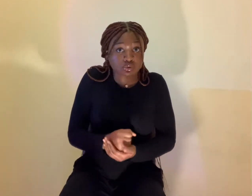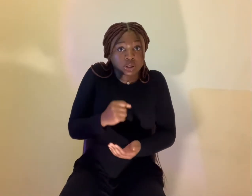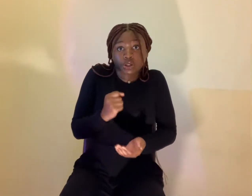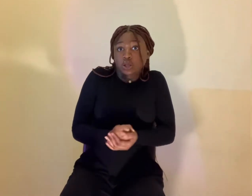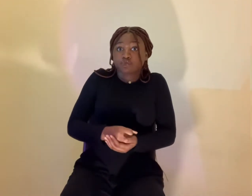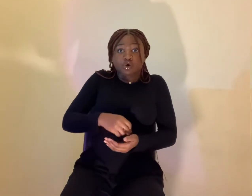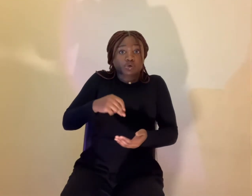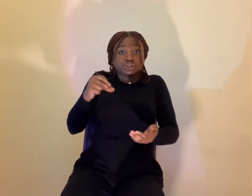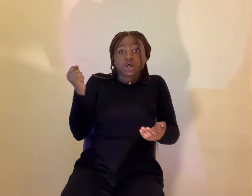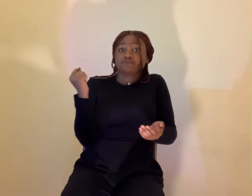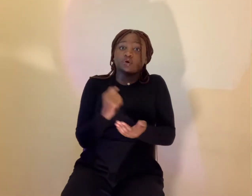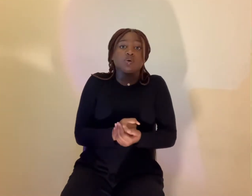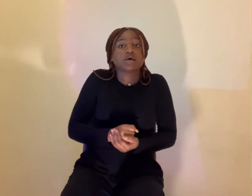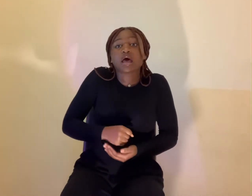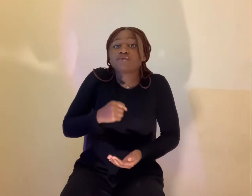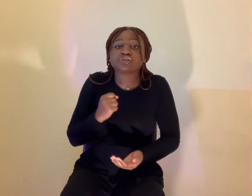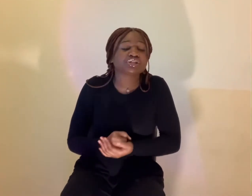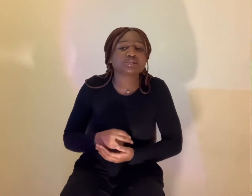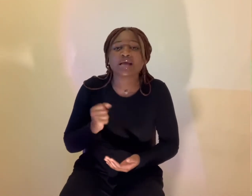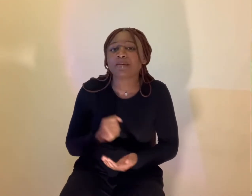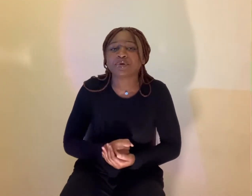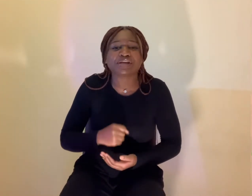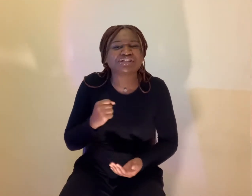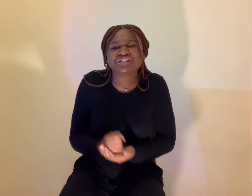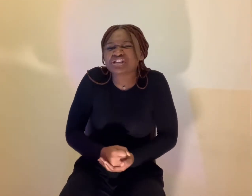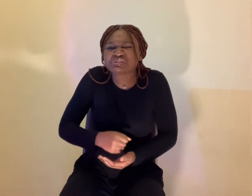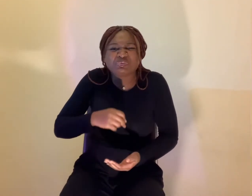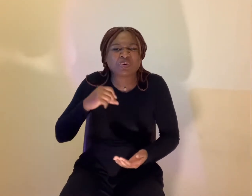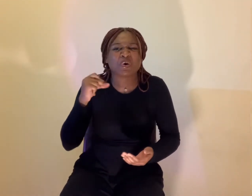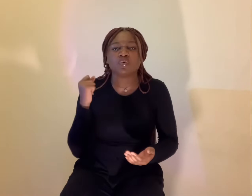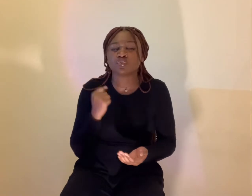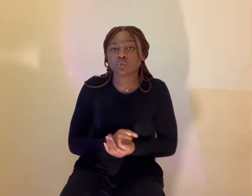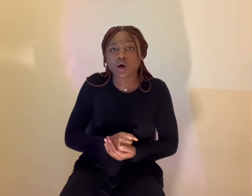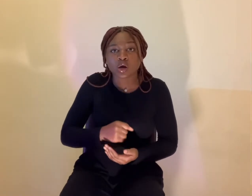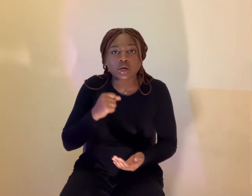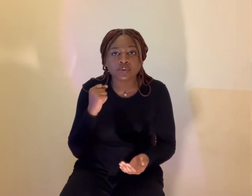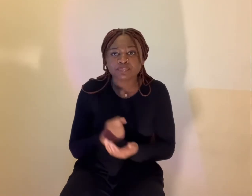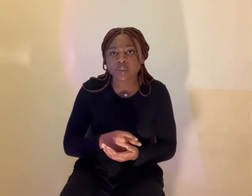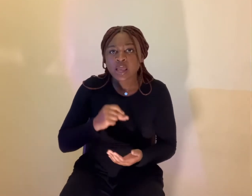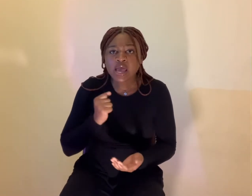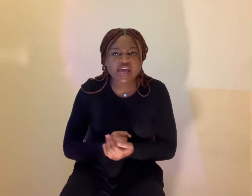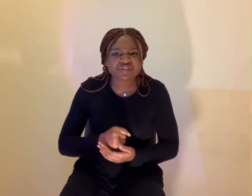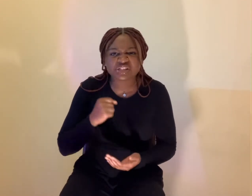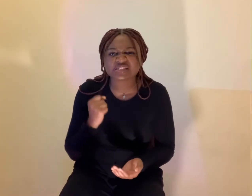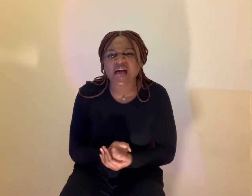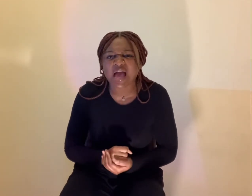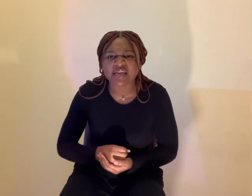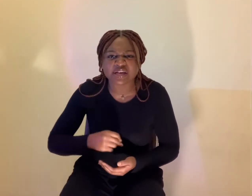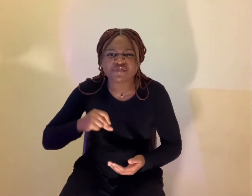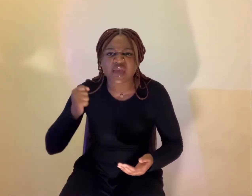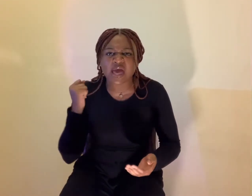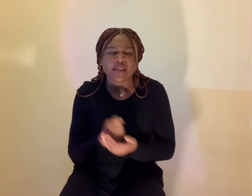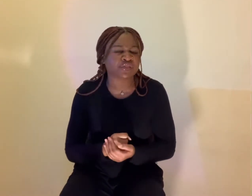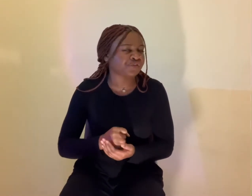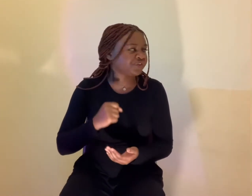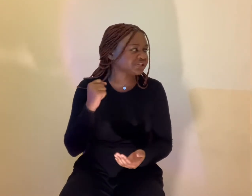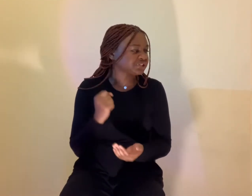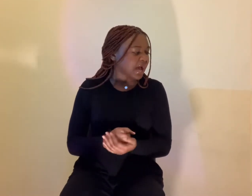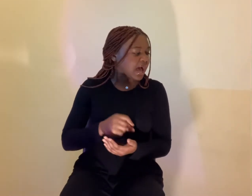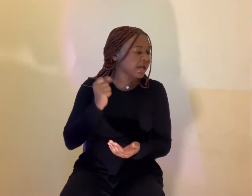can give her a shot for whatever she's got but it just won't work if she's tired of getting the fisheye